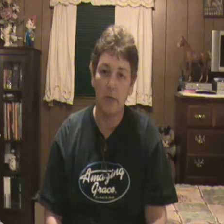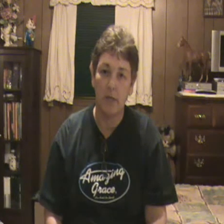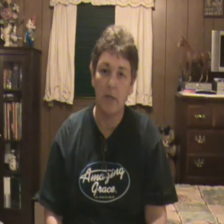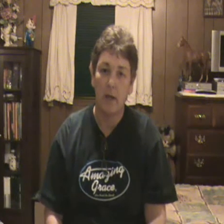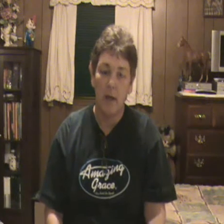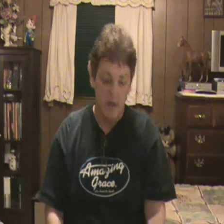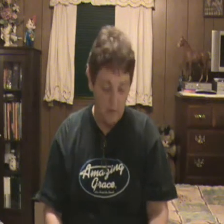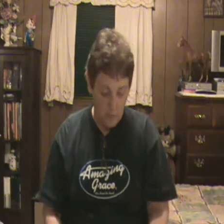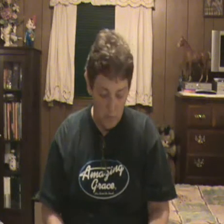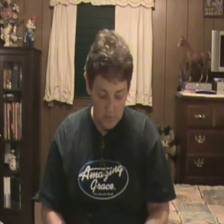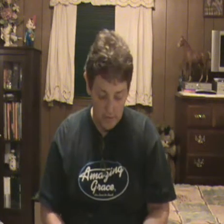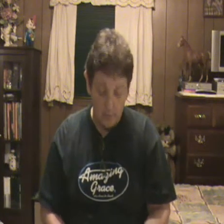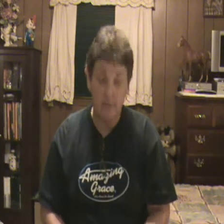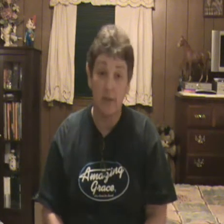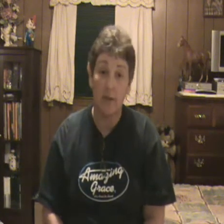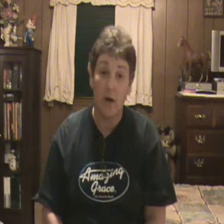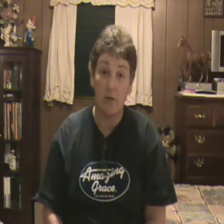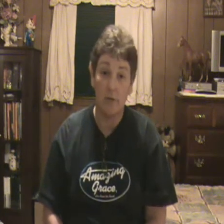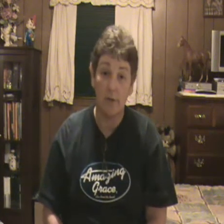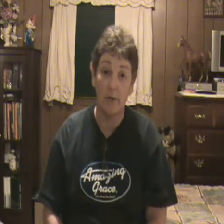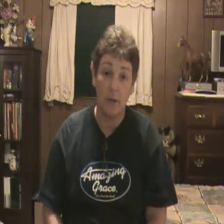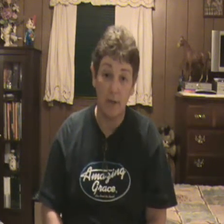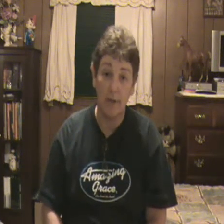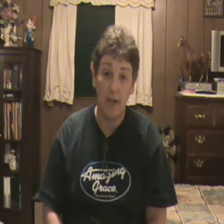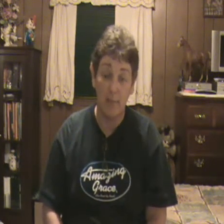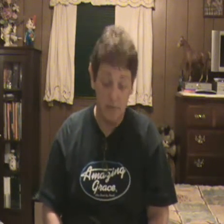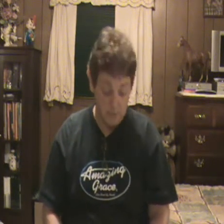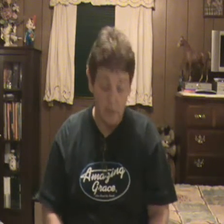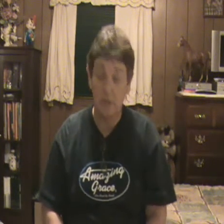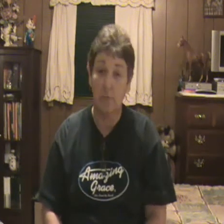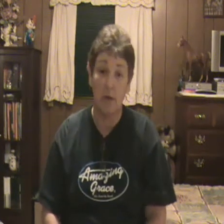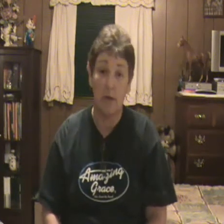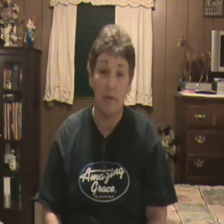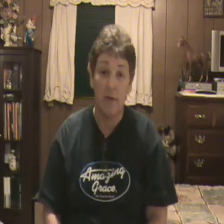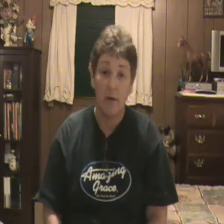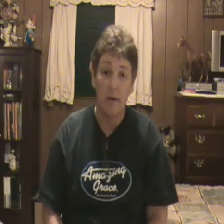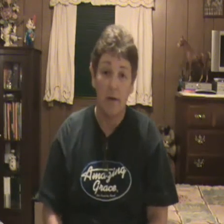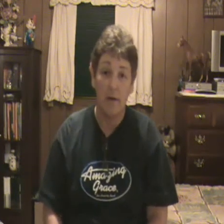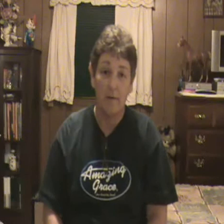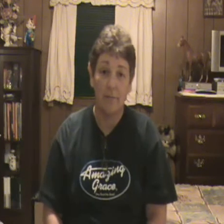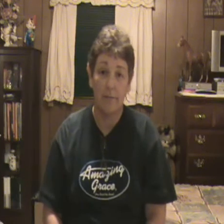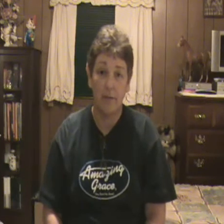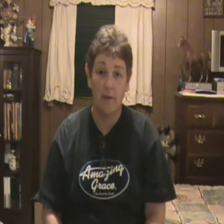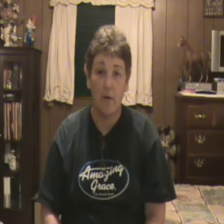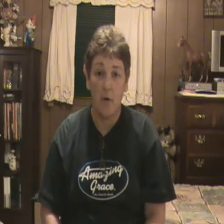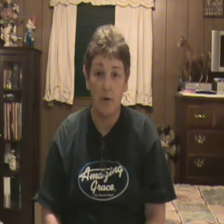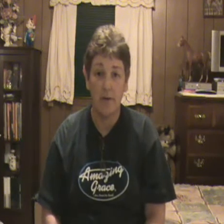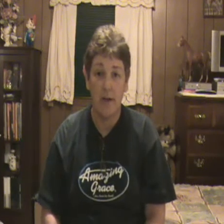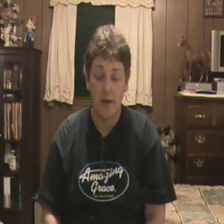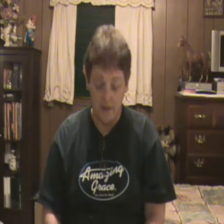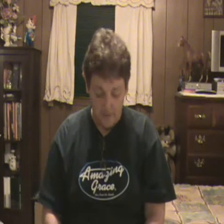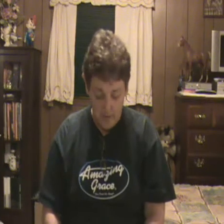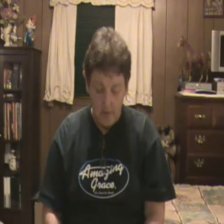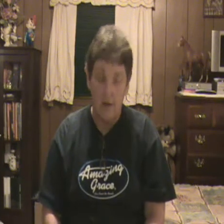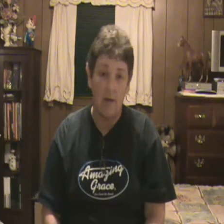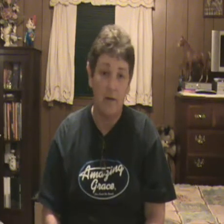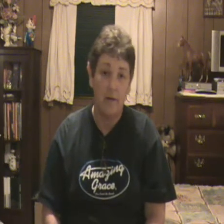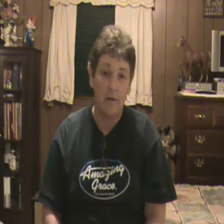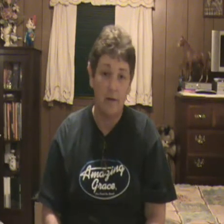sheet and, of course, not only did it cause, you know, lung damage, shortness breath, heart attack, it